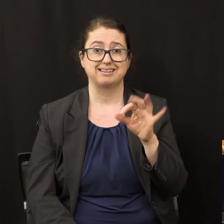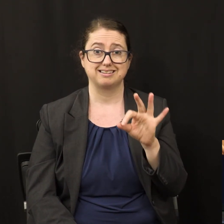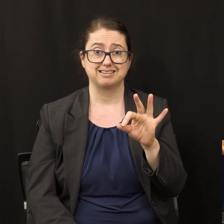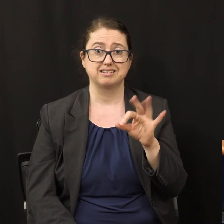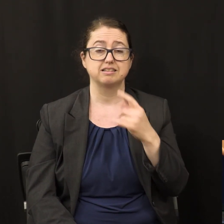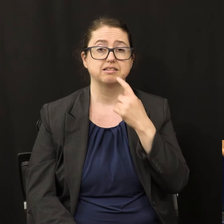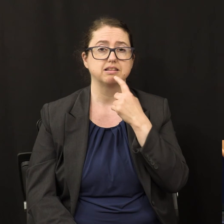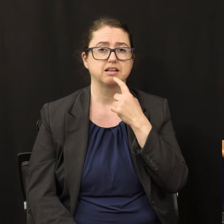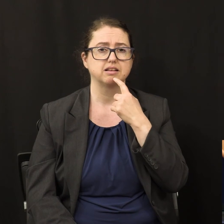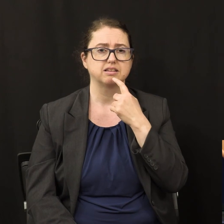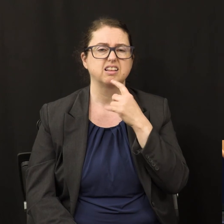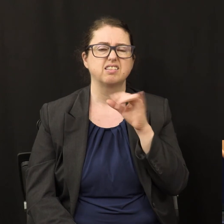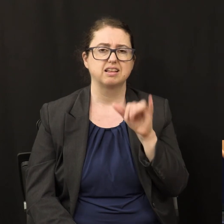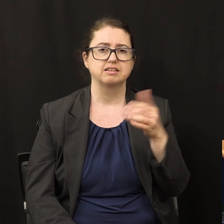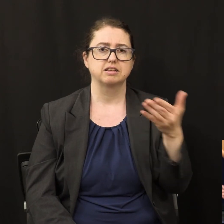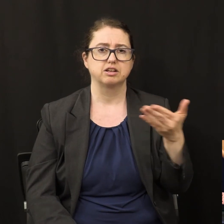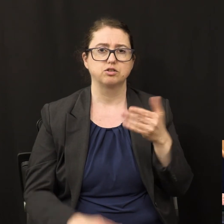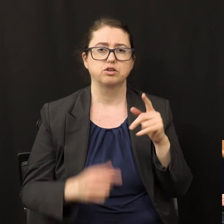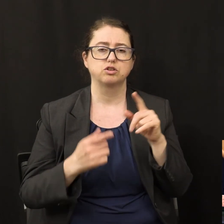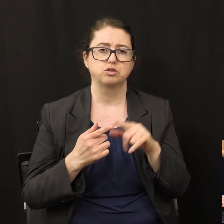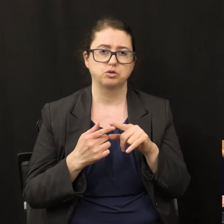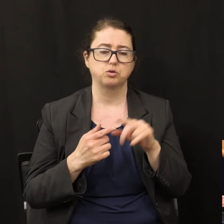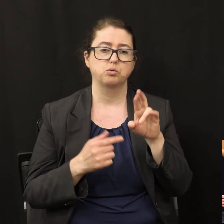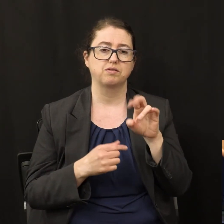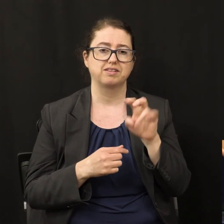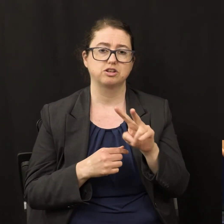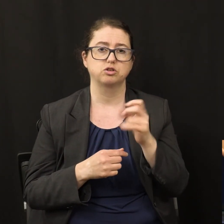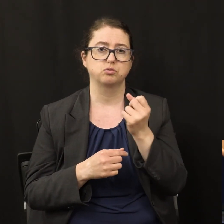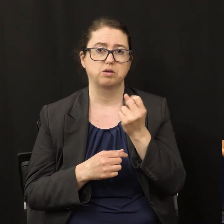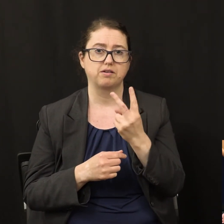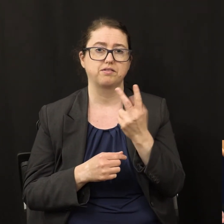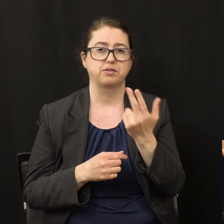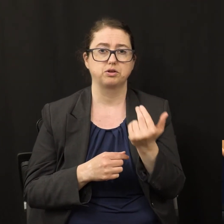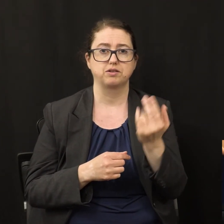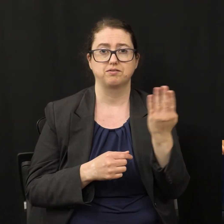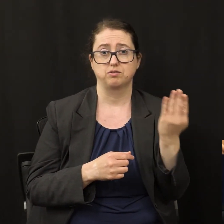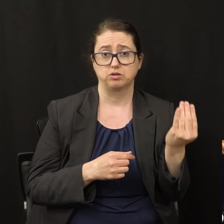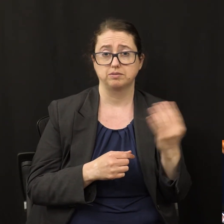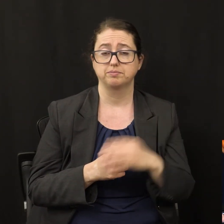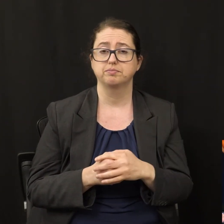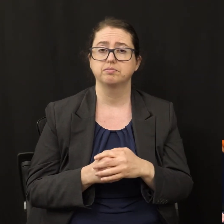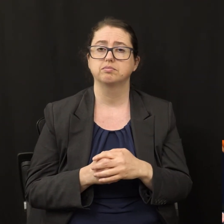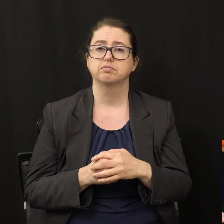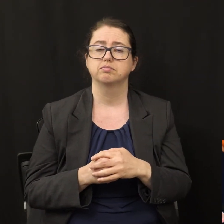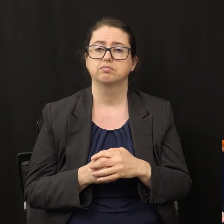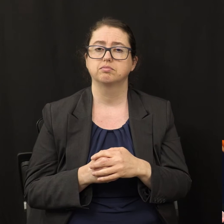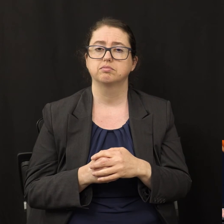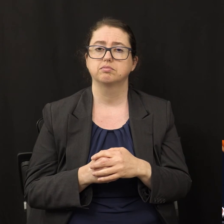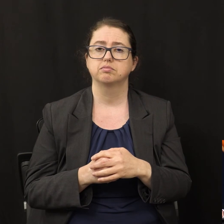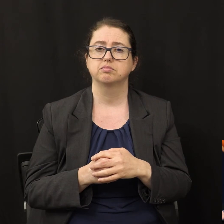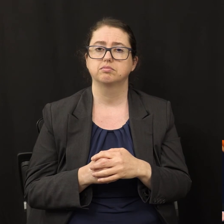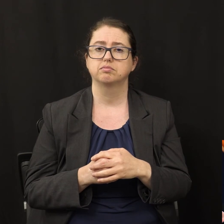to Revelation 12 13 and 14 we're told what happens in 1844